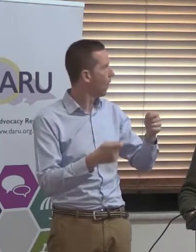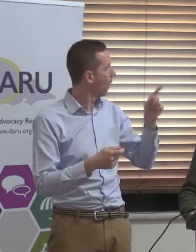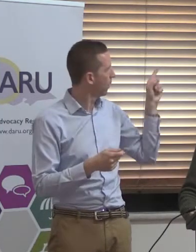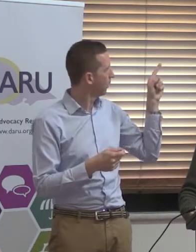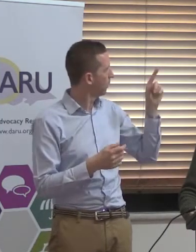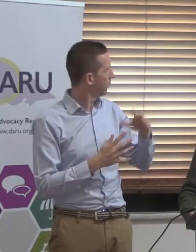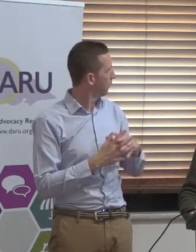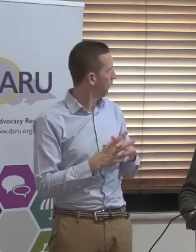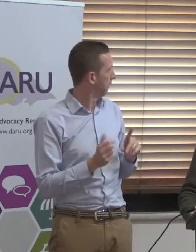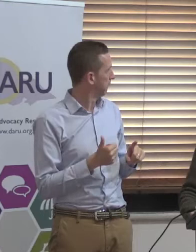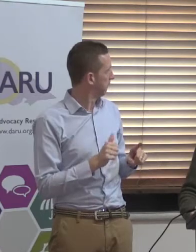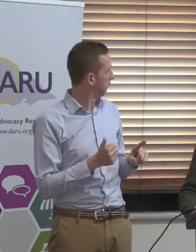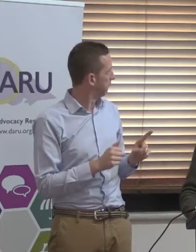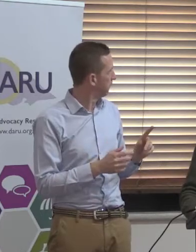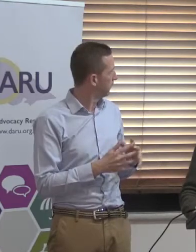Goodness me.